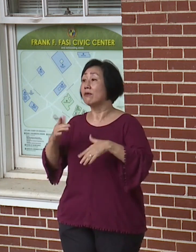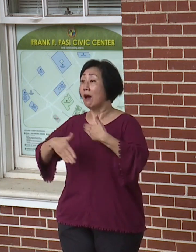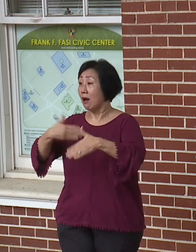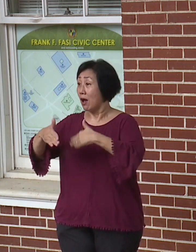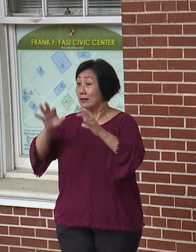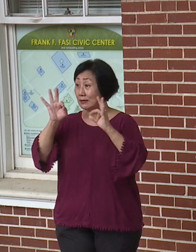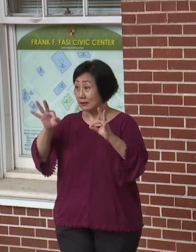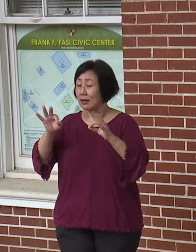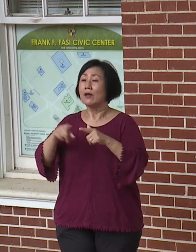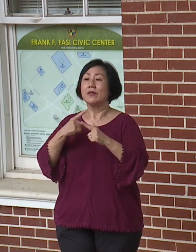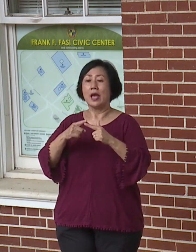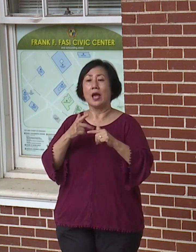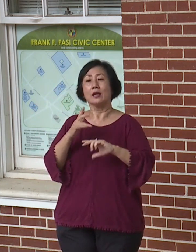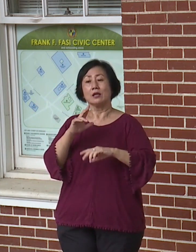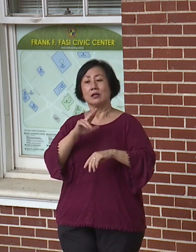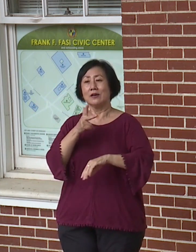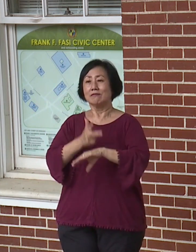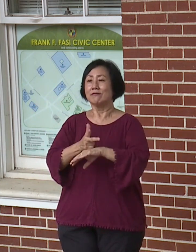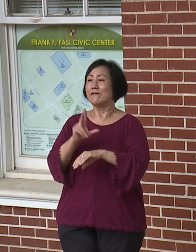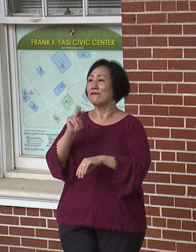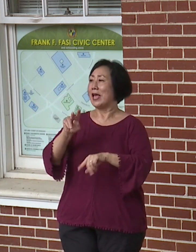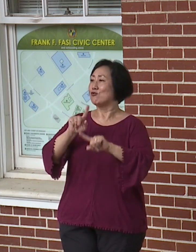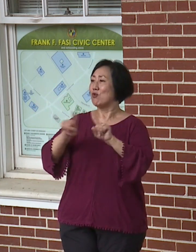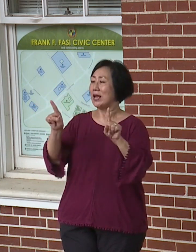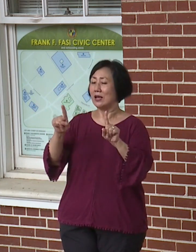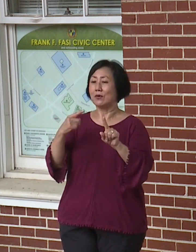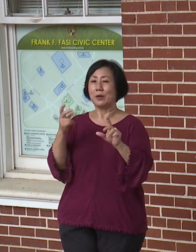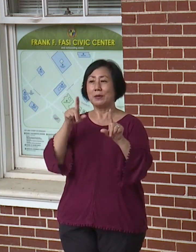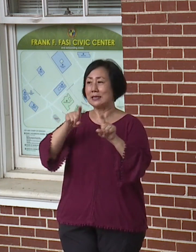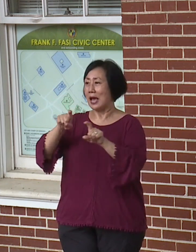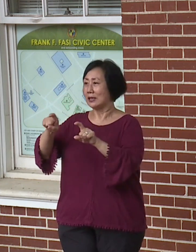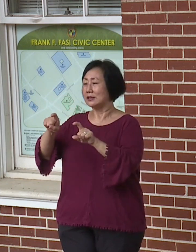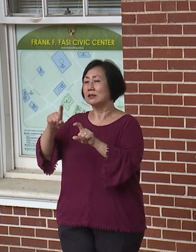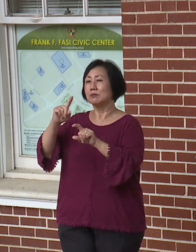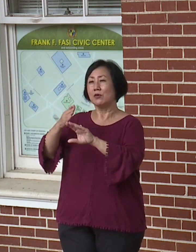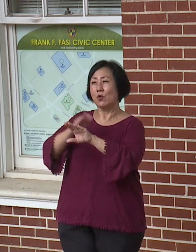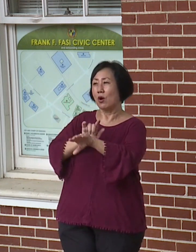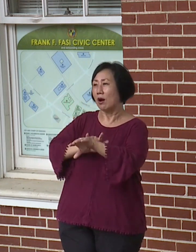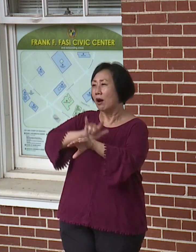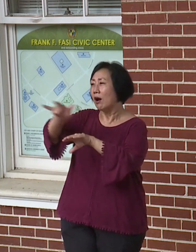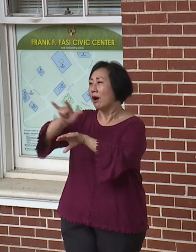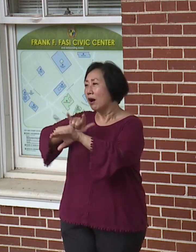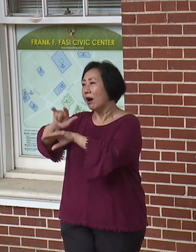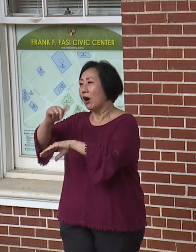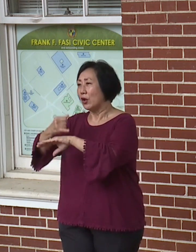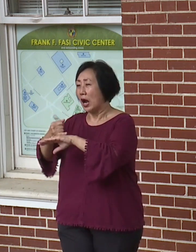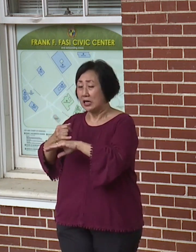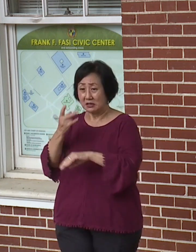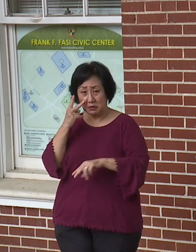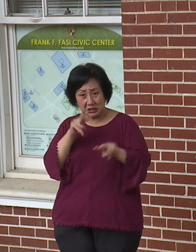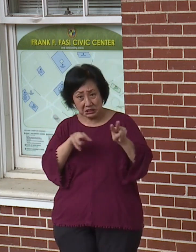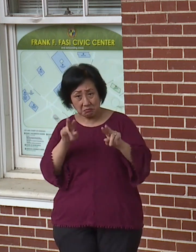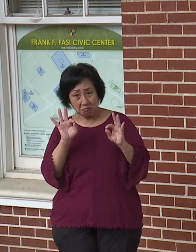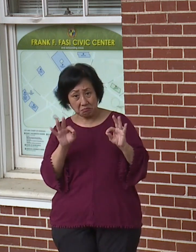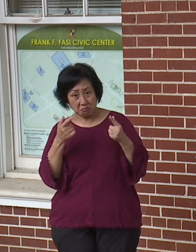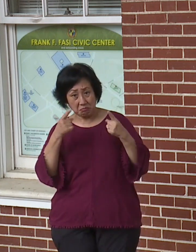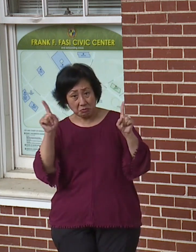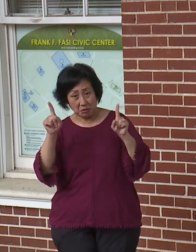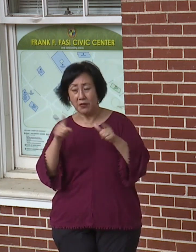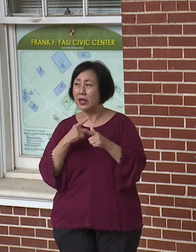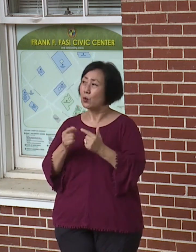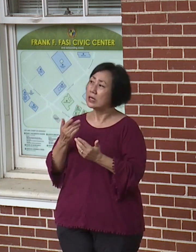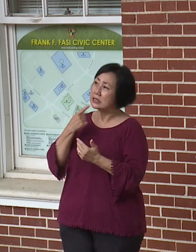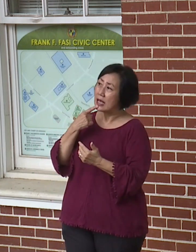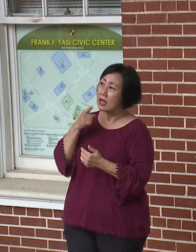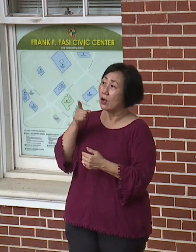inner island travel where you get a pretest. And if we see it's working well, we're going to suggest that